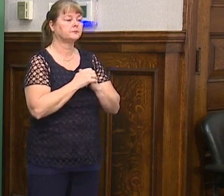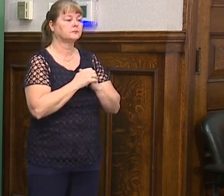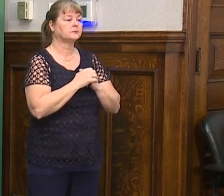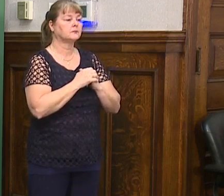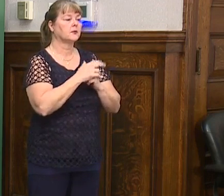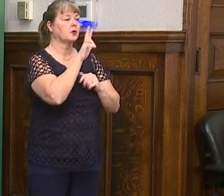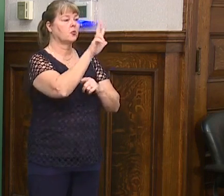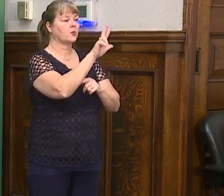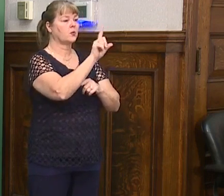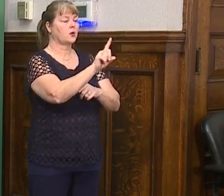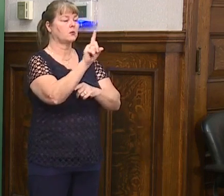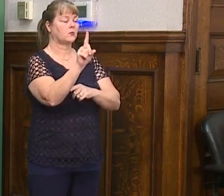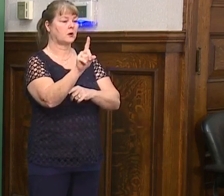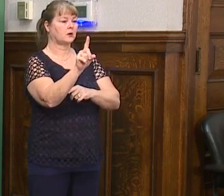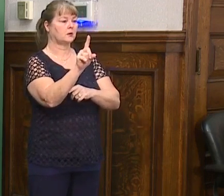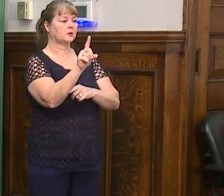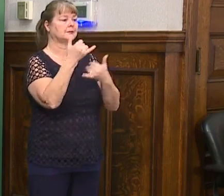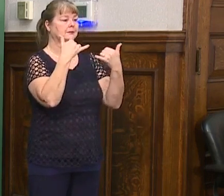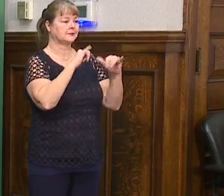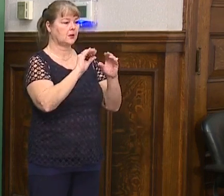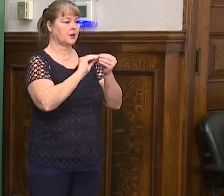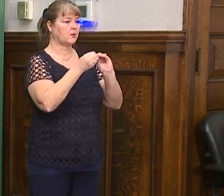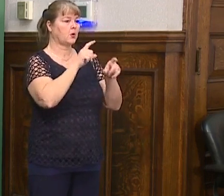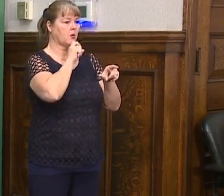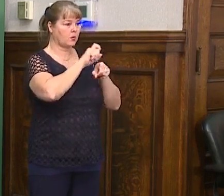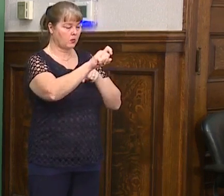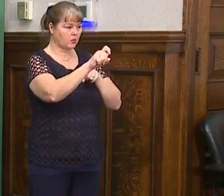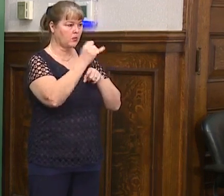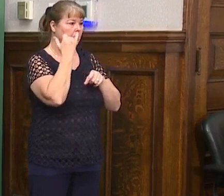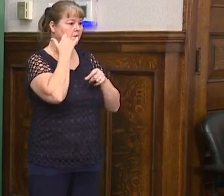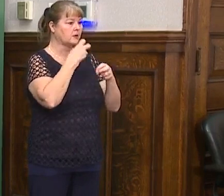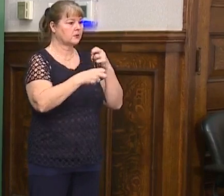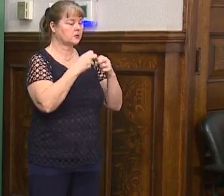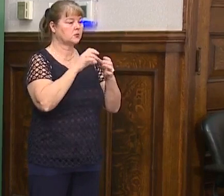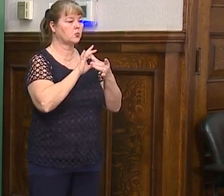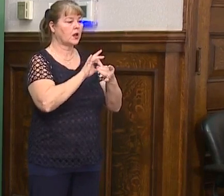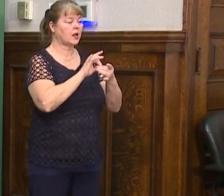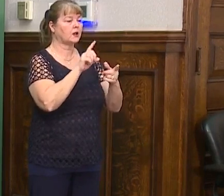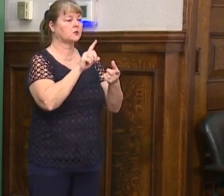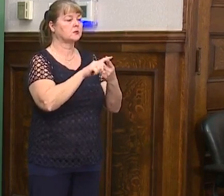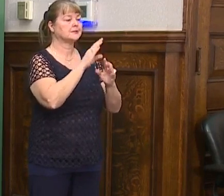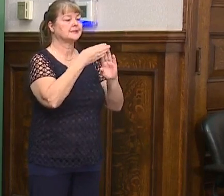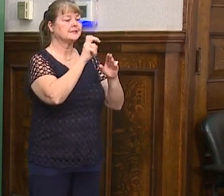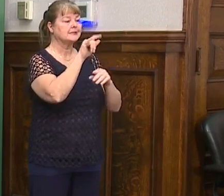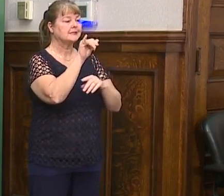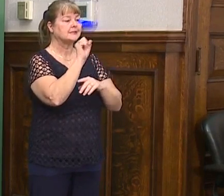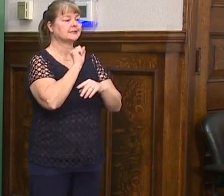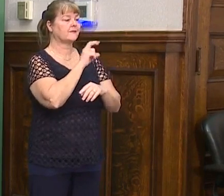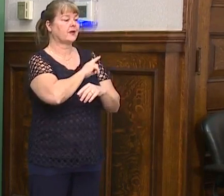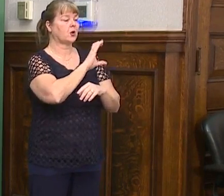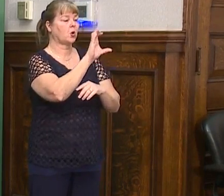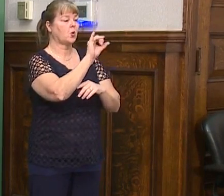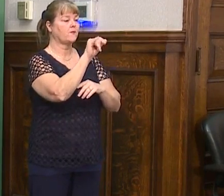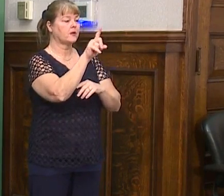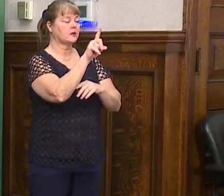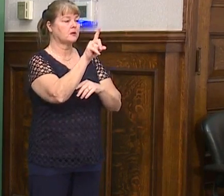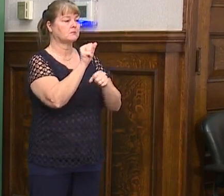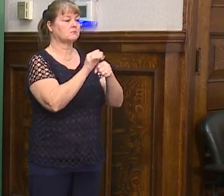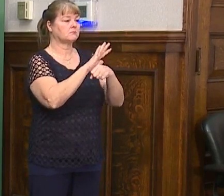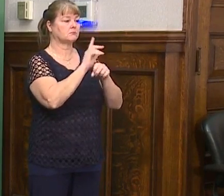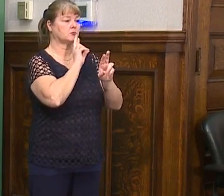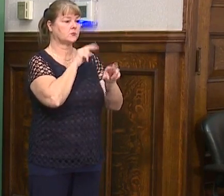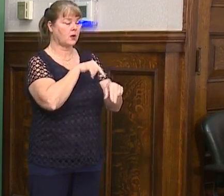311 is still a number to call for issues related to the city of savannah's COVID-19 response,